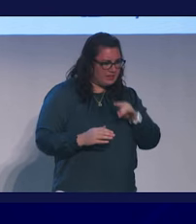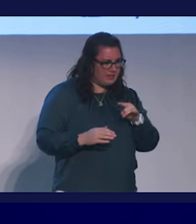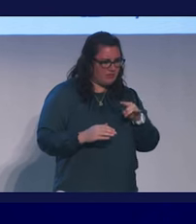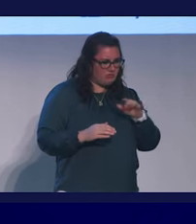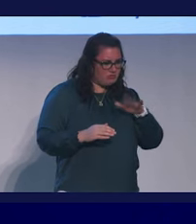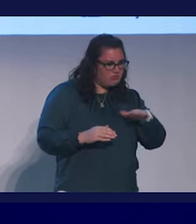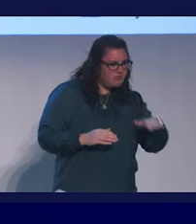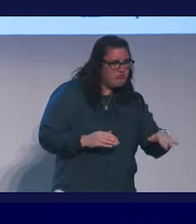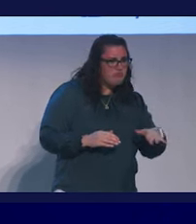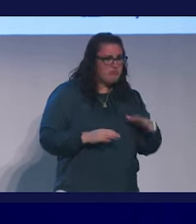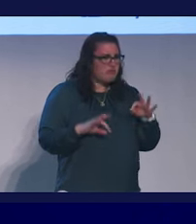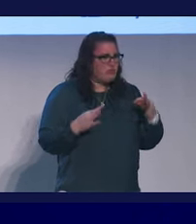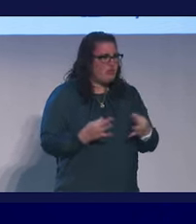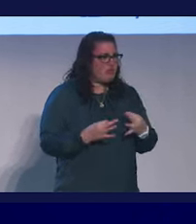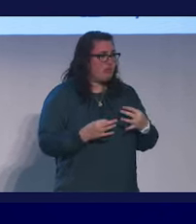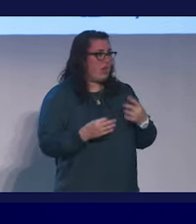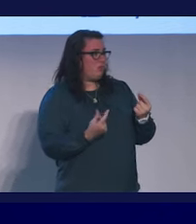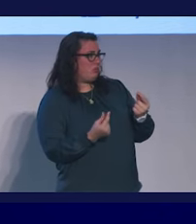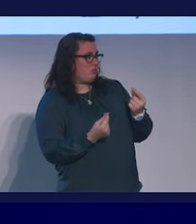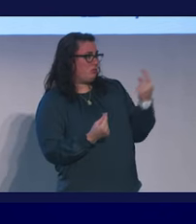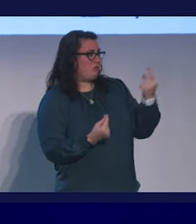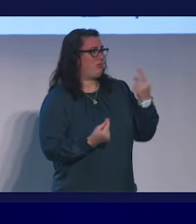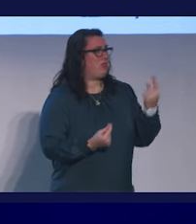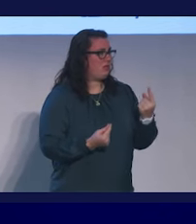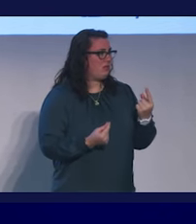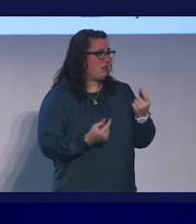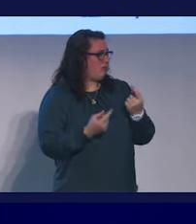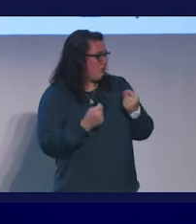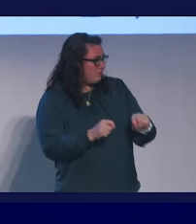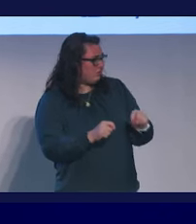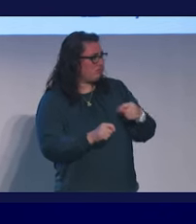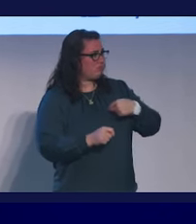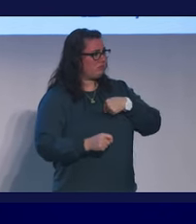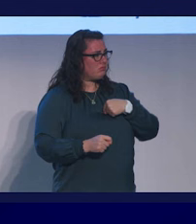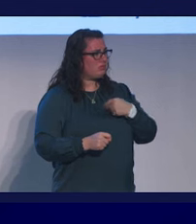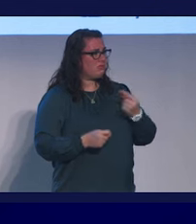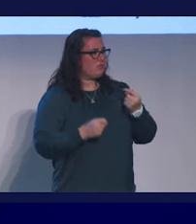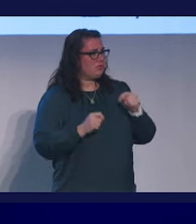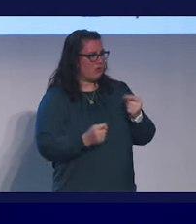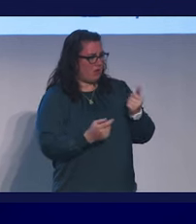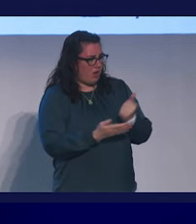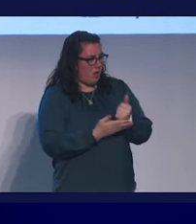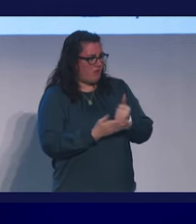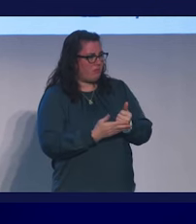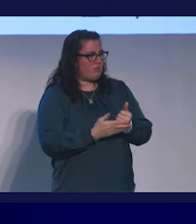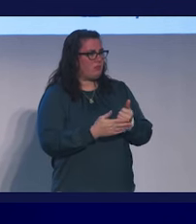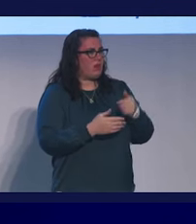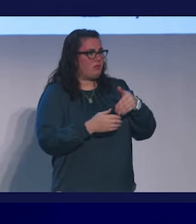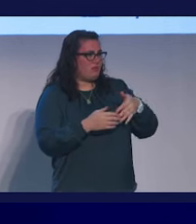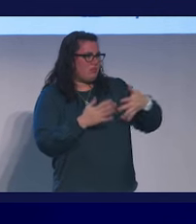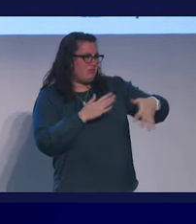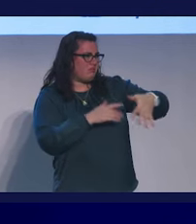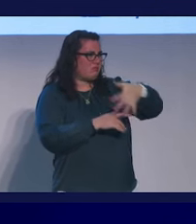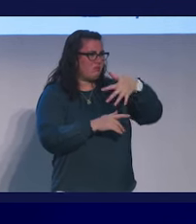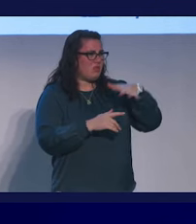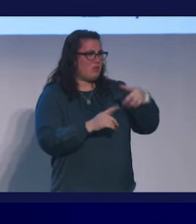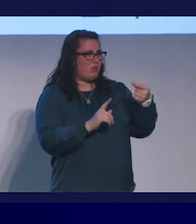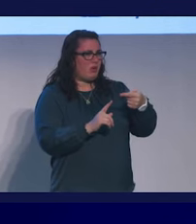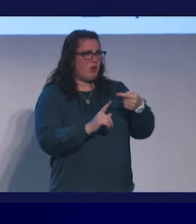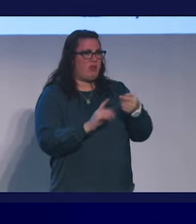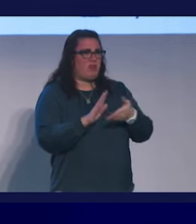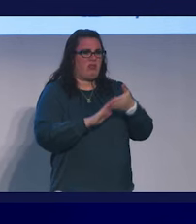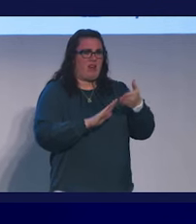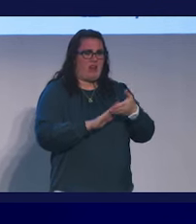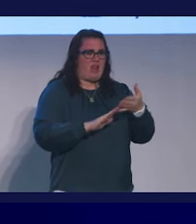family that I was doing something. I was trying. I was in the arena, to your point. We're running out of